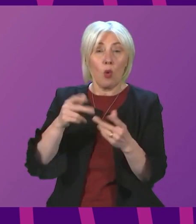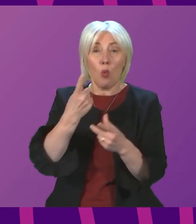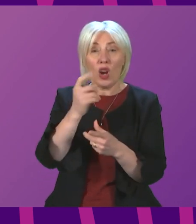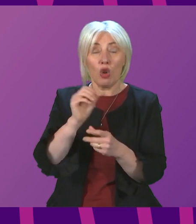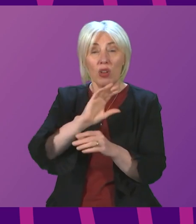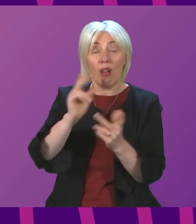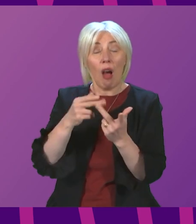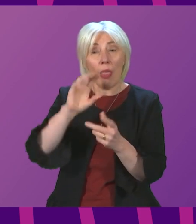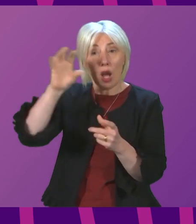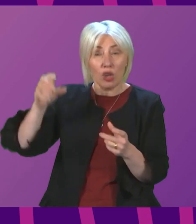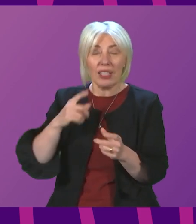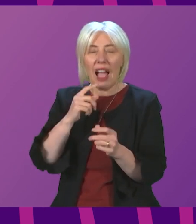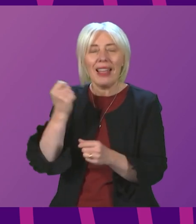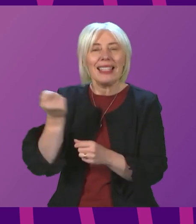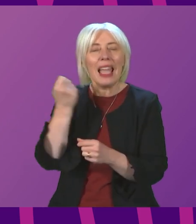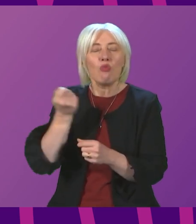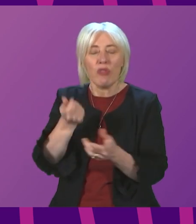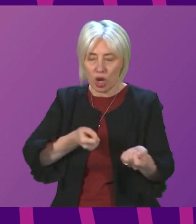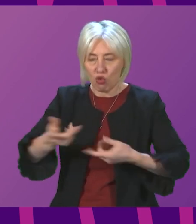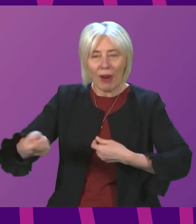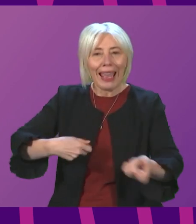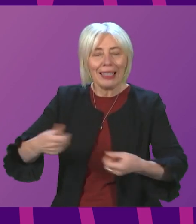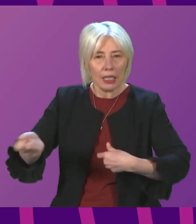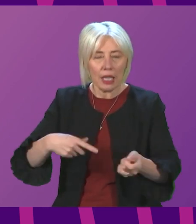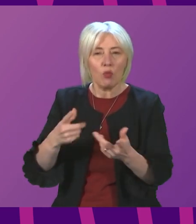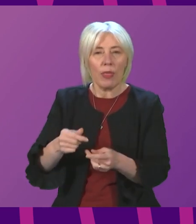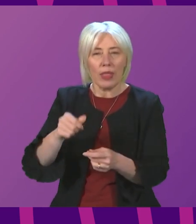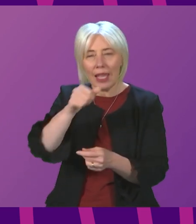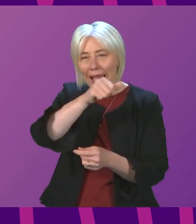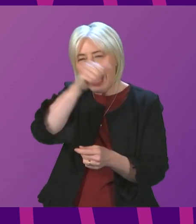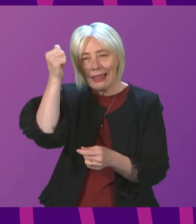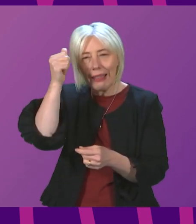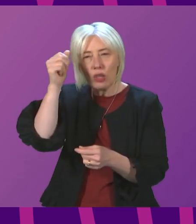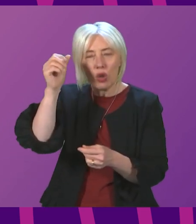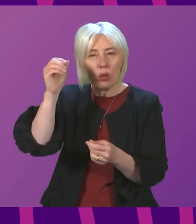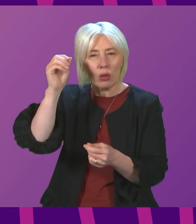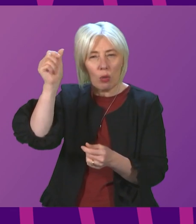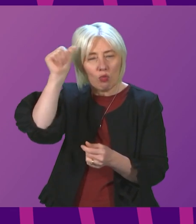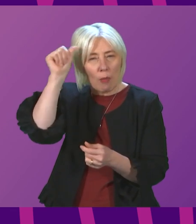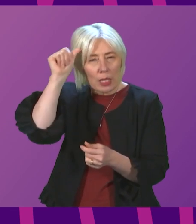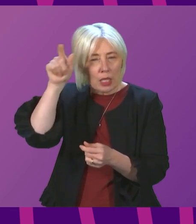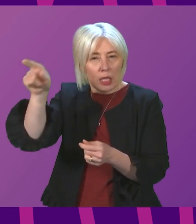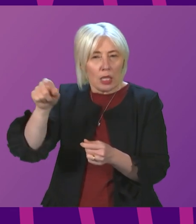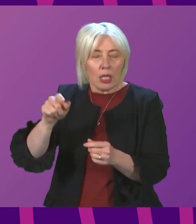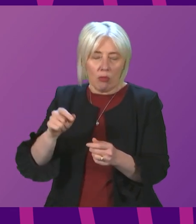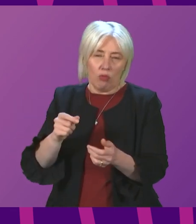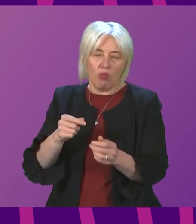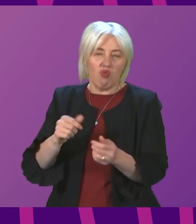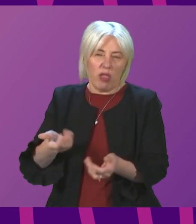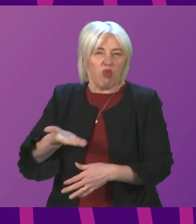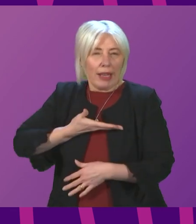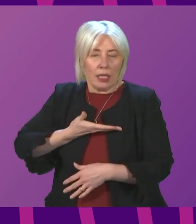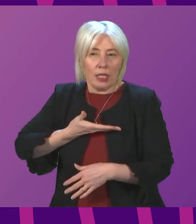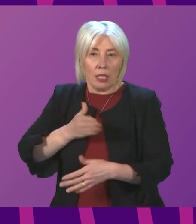supportive of a temporary trade-related aspects of intellectual property rights waiver. And think it's important, and I would repeat that call.